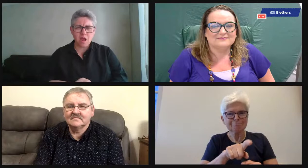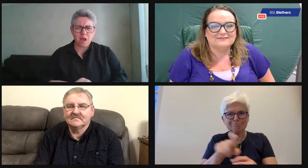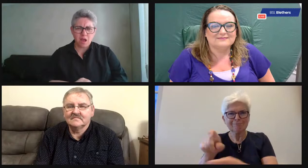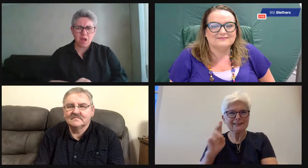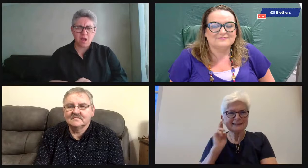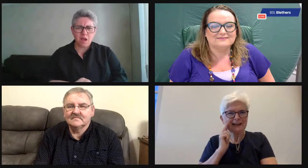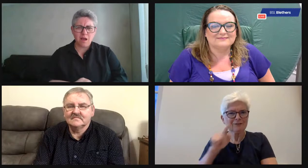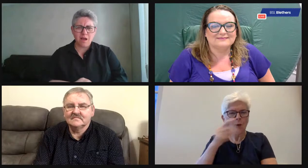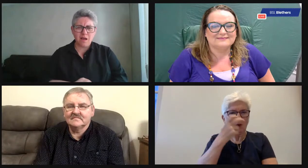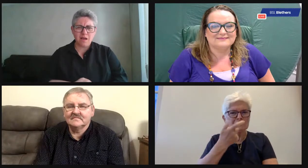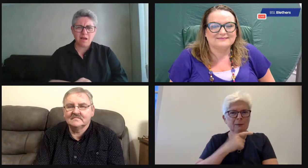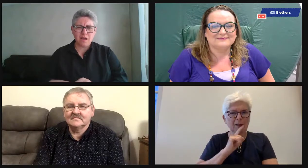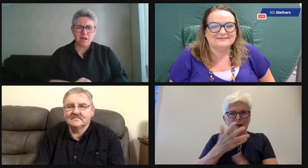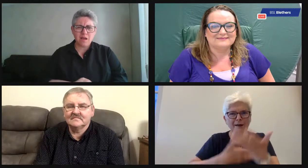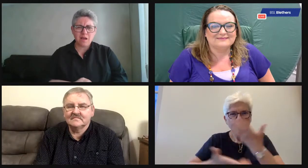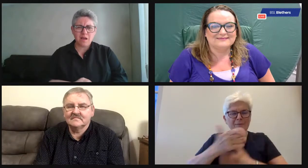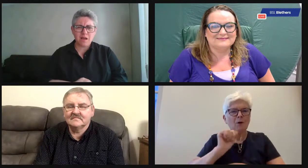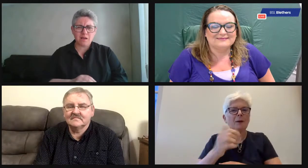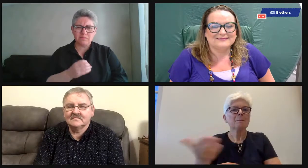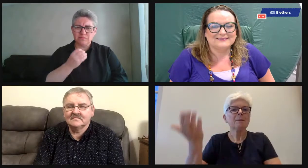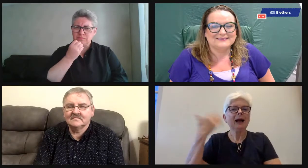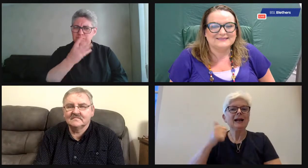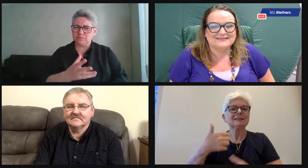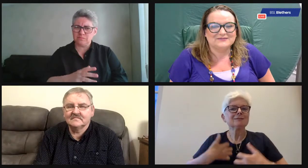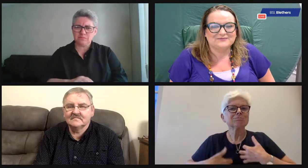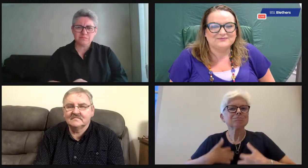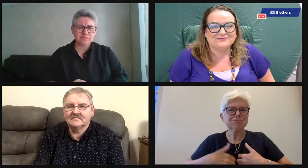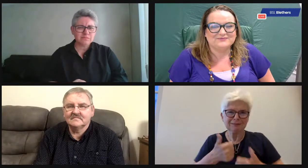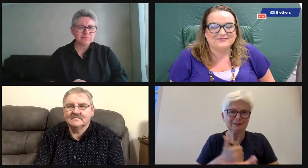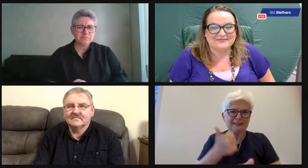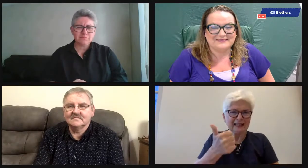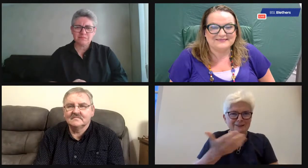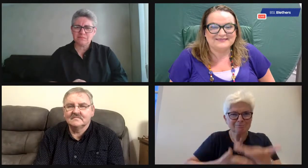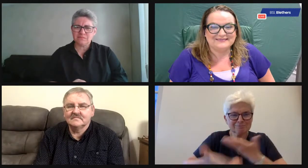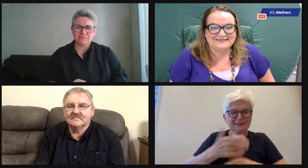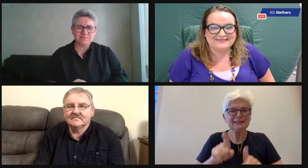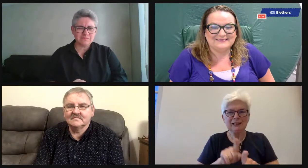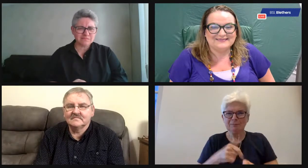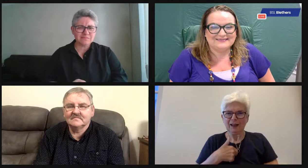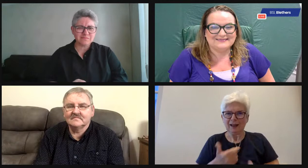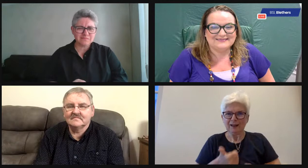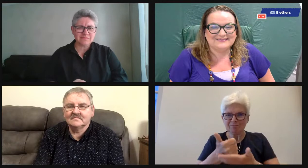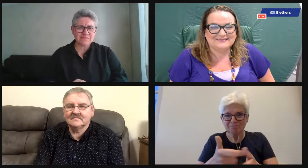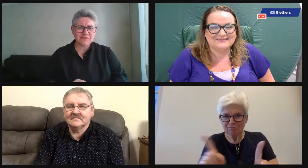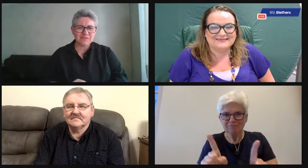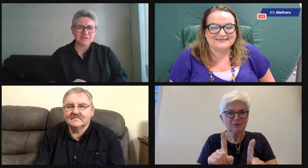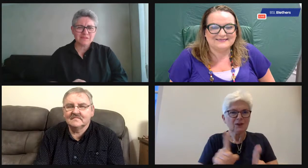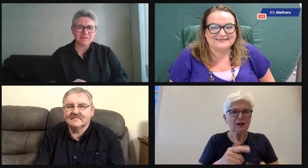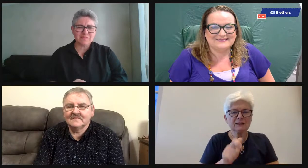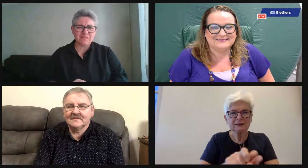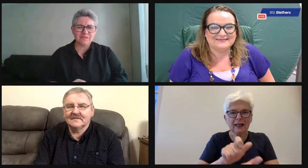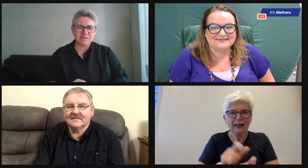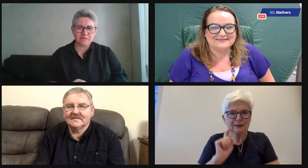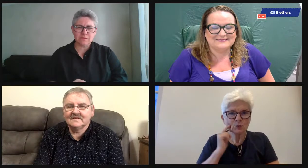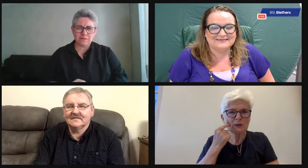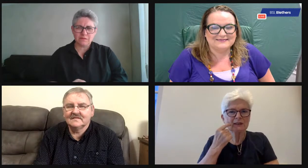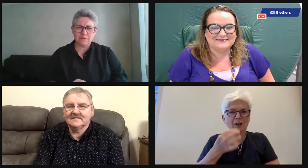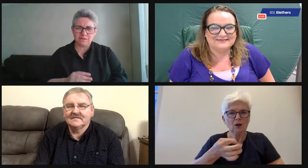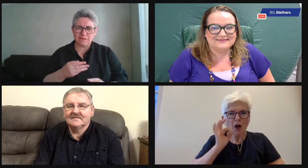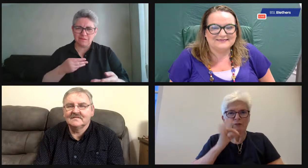in and chat with the residents. It was lovely hearing all the old people's stories and their tales from the past. It was great. And I think we gave